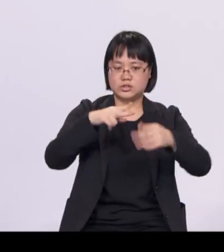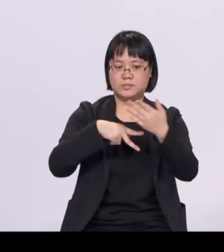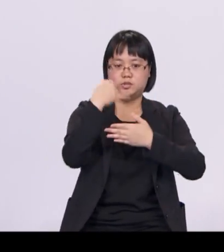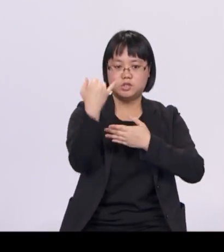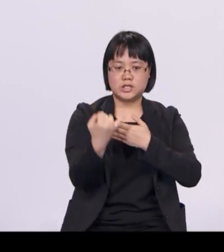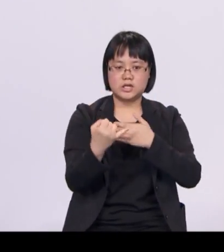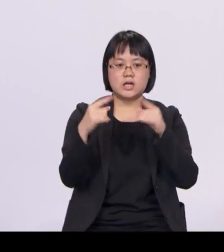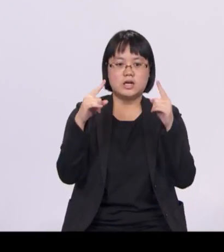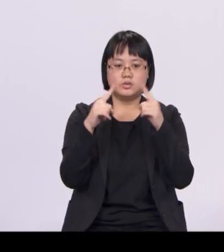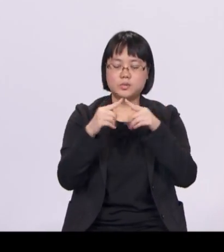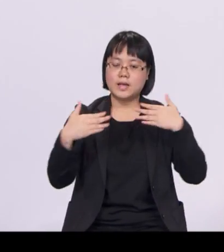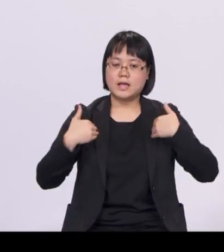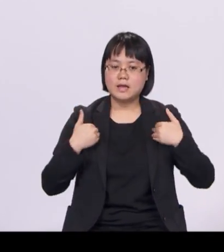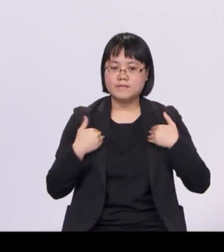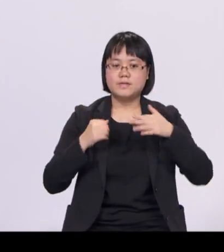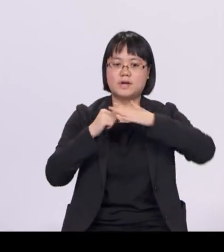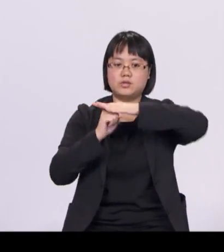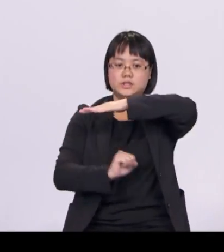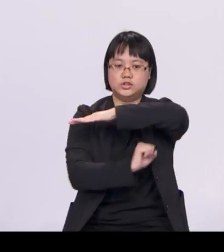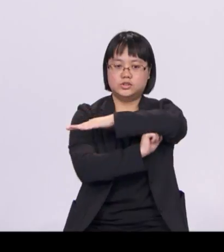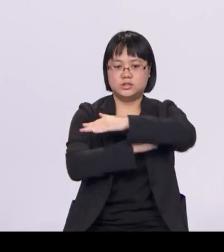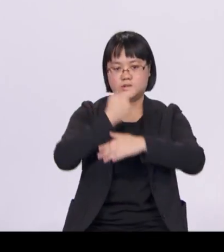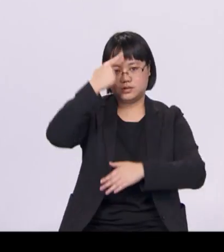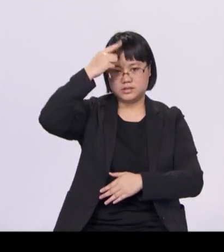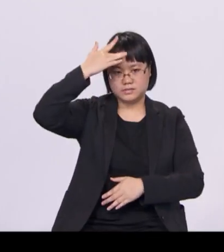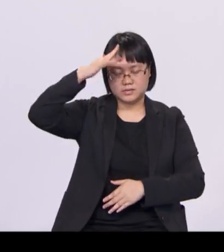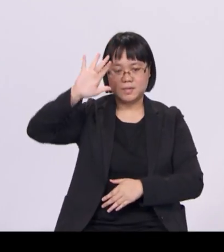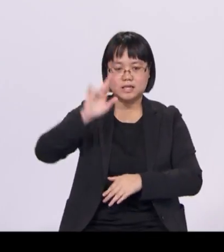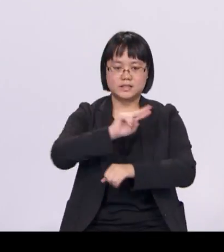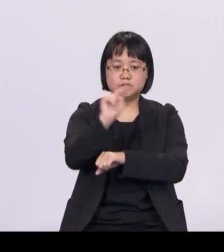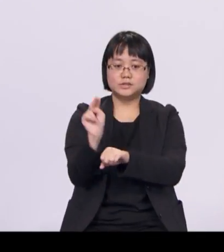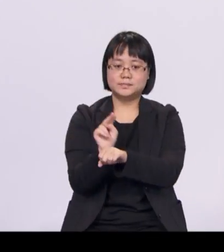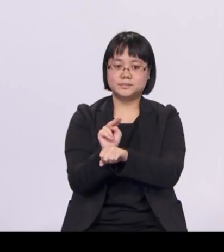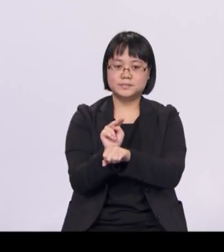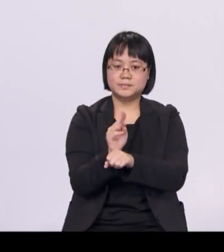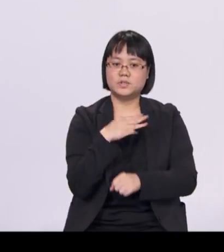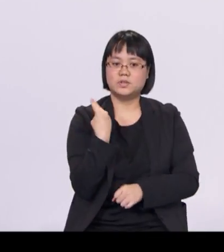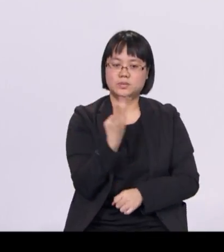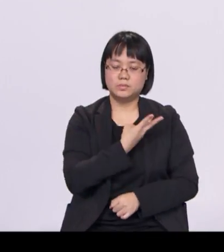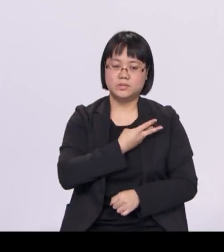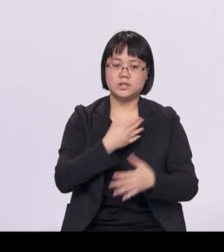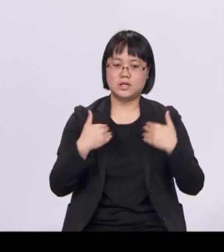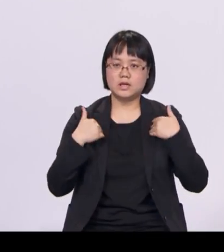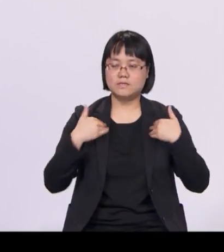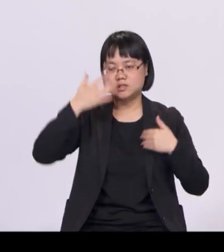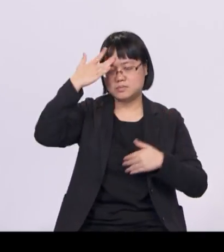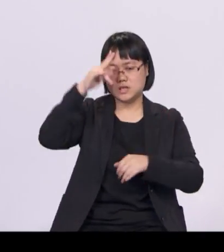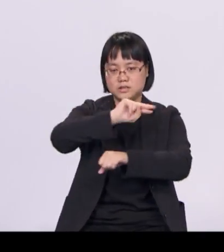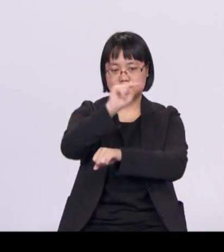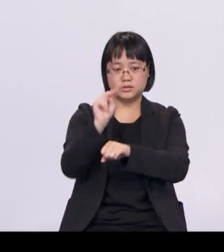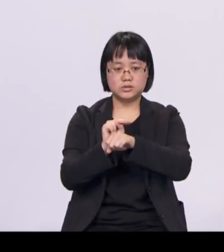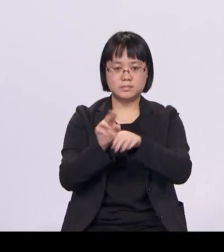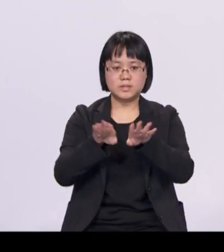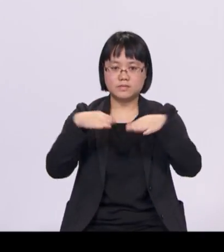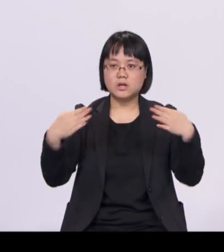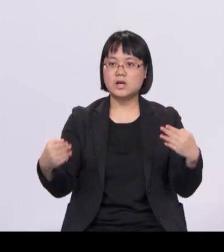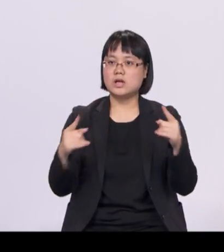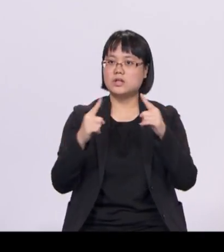for smart nations. We are building a smart nations sensor platform to deploy sensors and Internet of Things